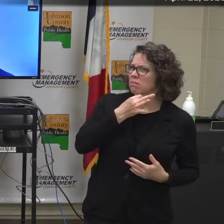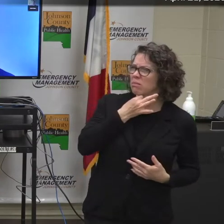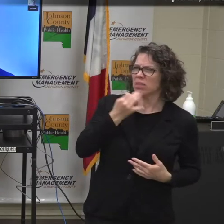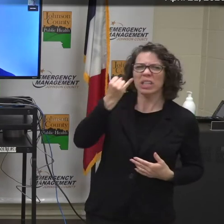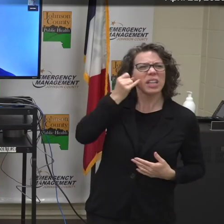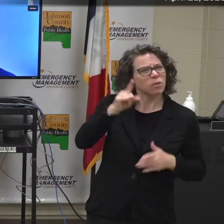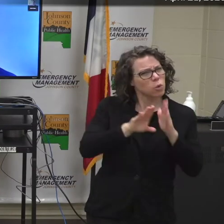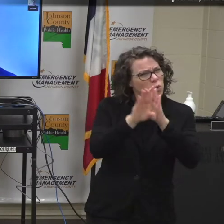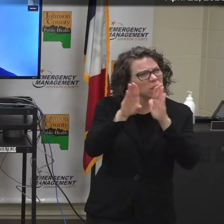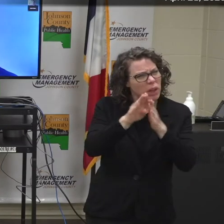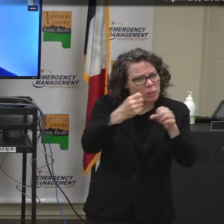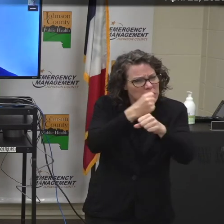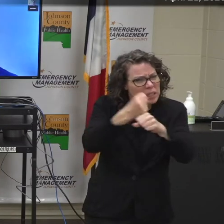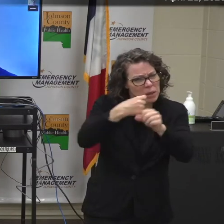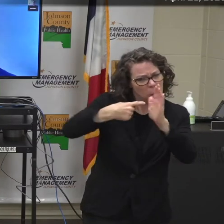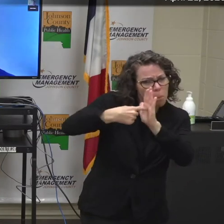models?